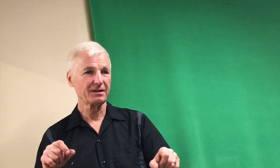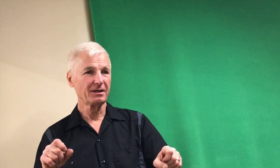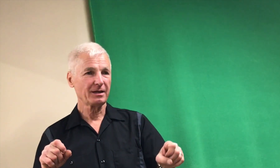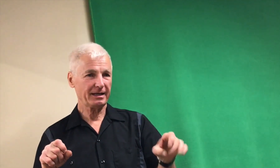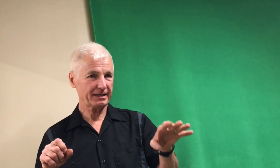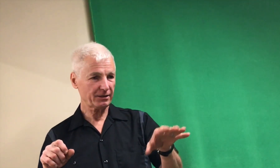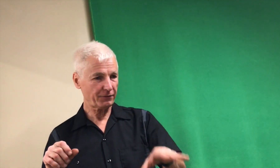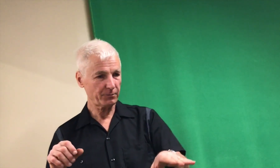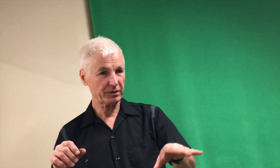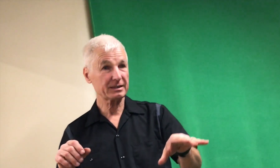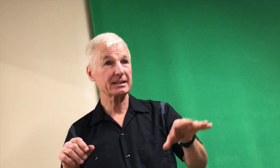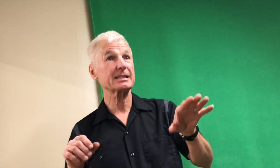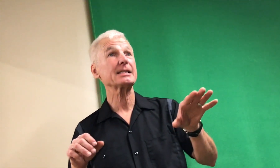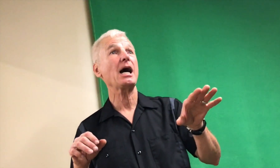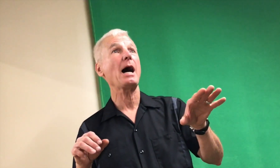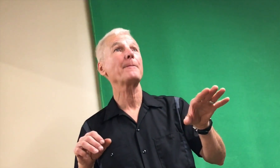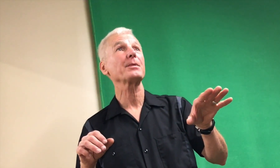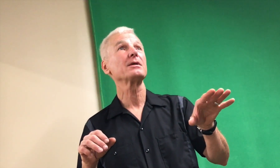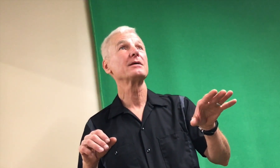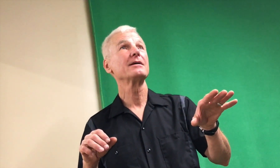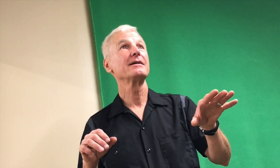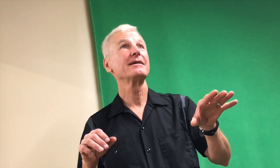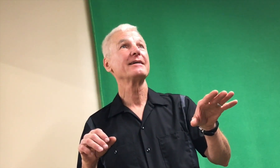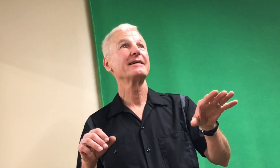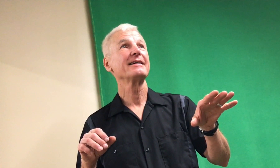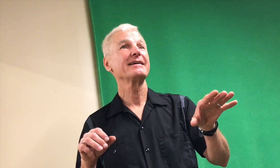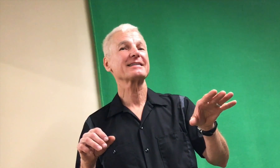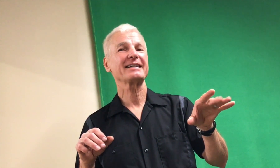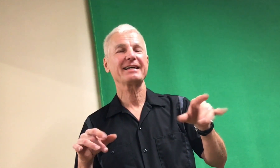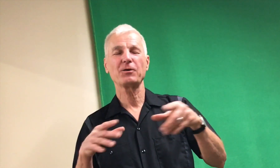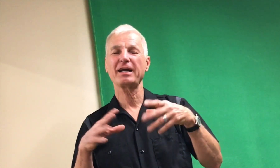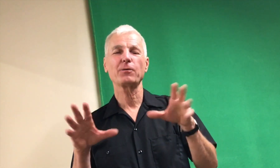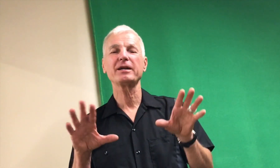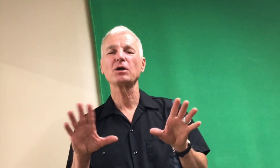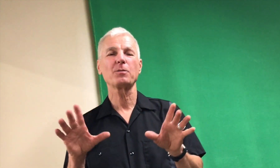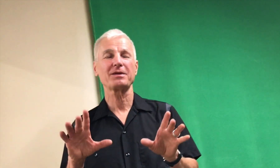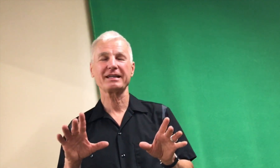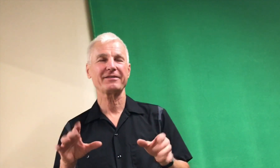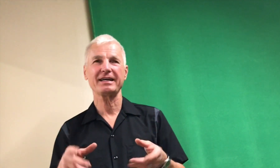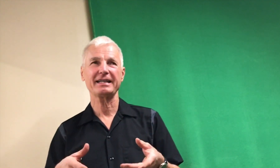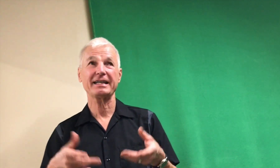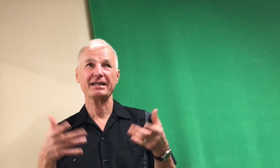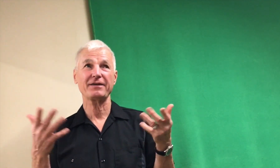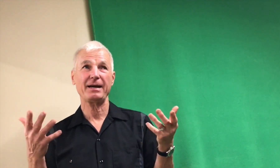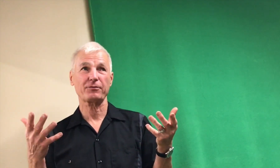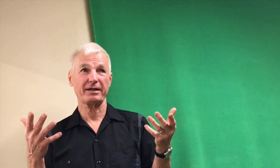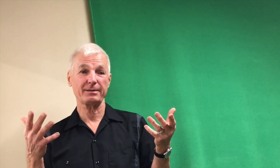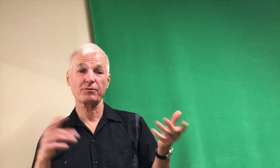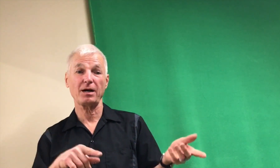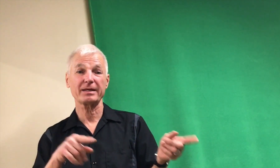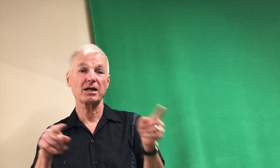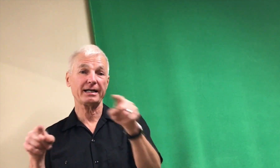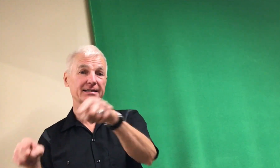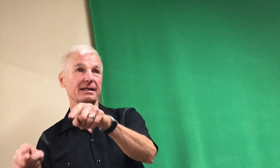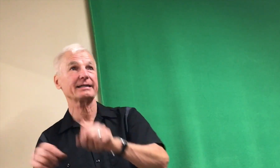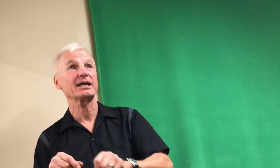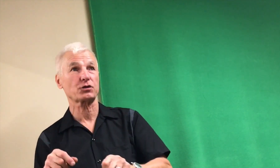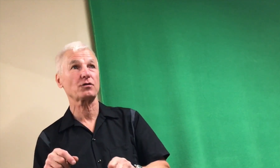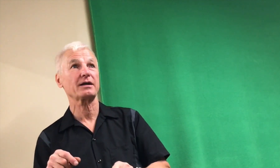and then the footprints just stopped. It's like, yeah, okay, we don't believe that he evaporated, probably got inside that truck